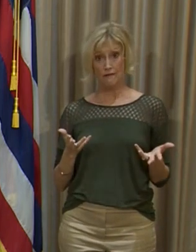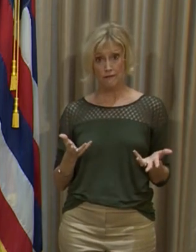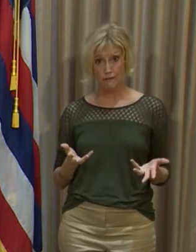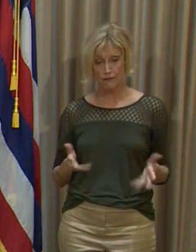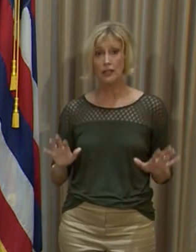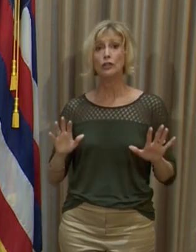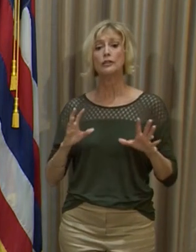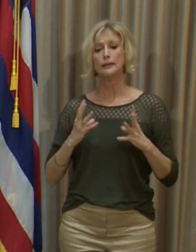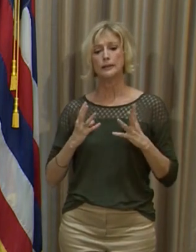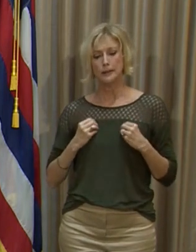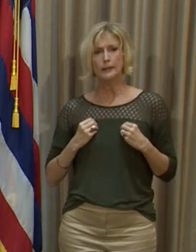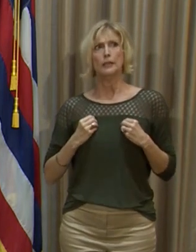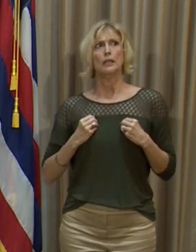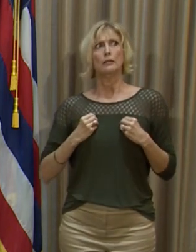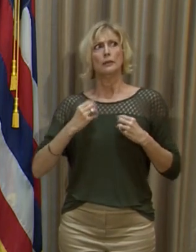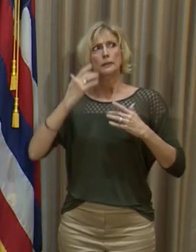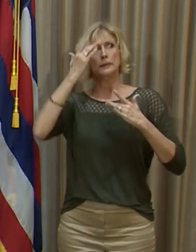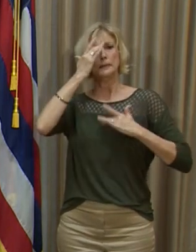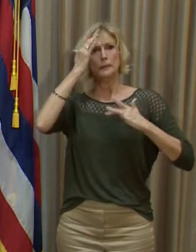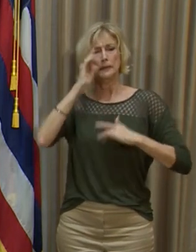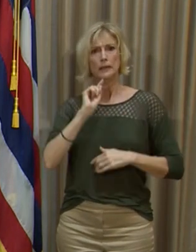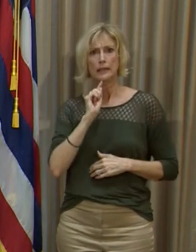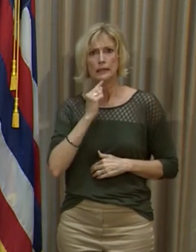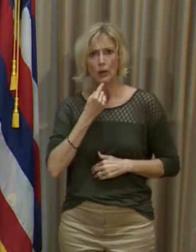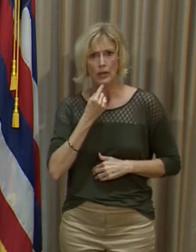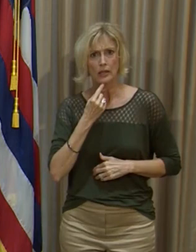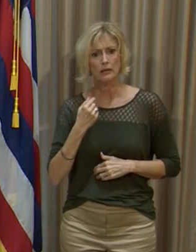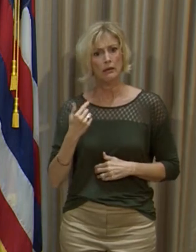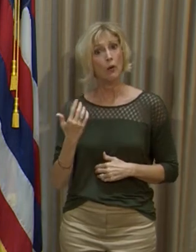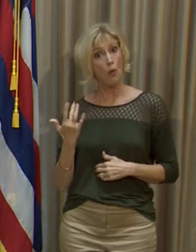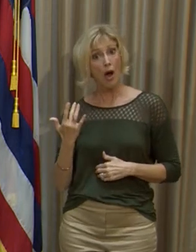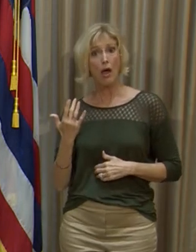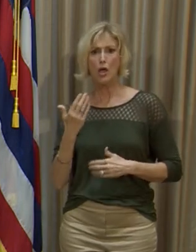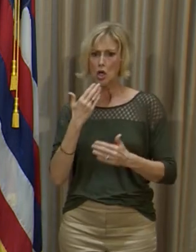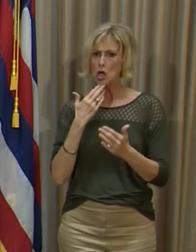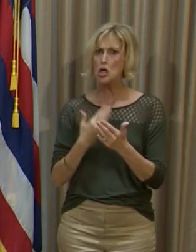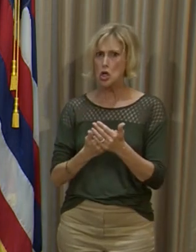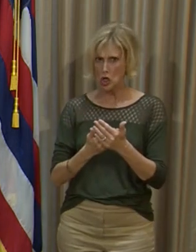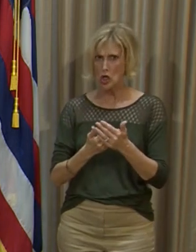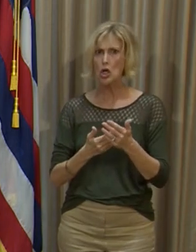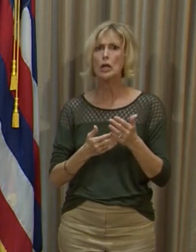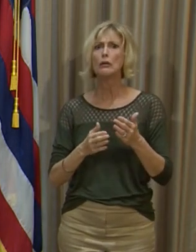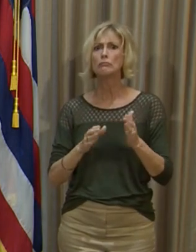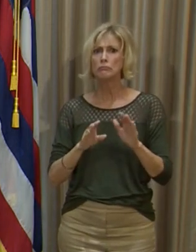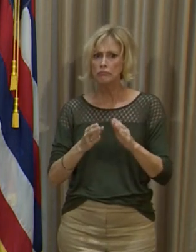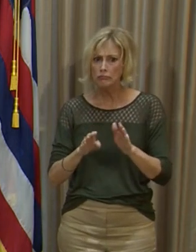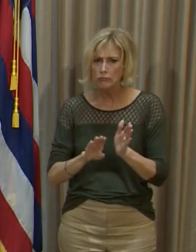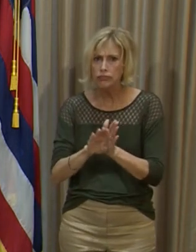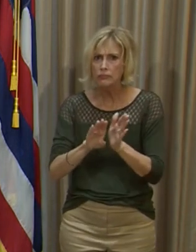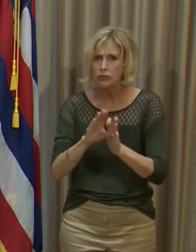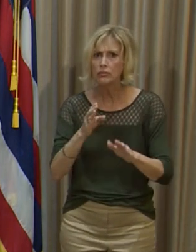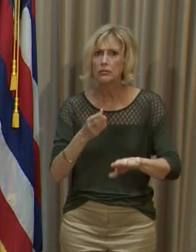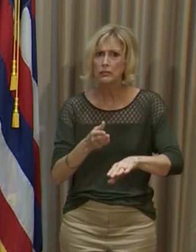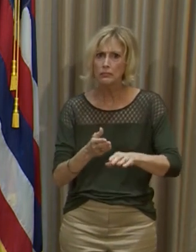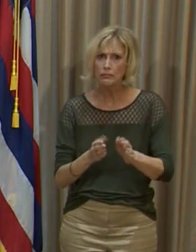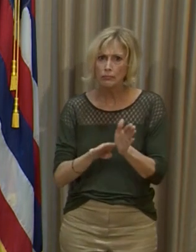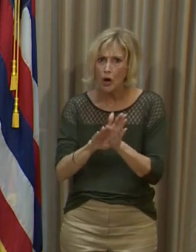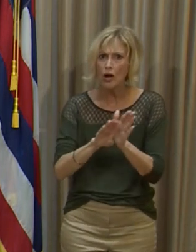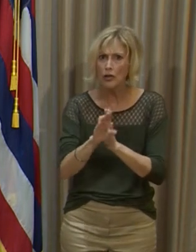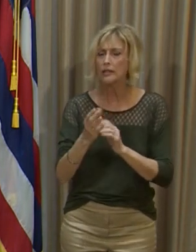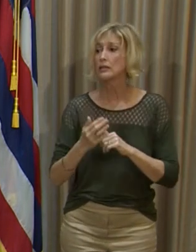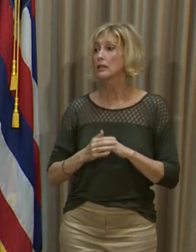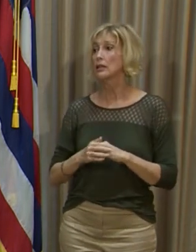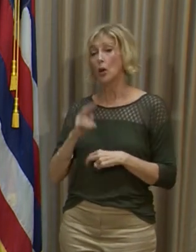seriously and we've made good progress. We are seeing lower case counts and hospitalizations and